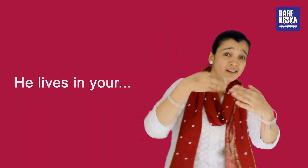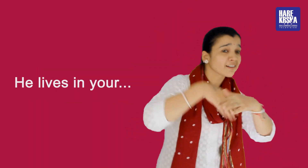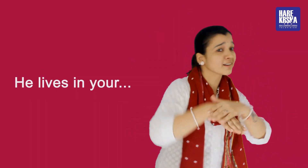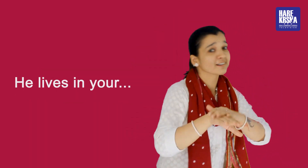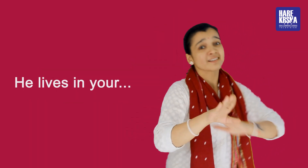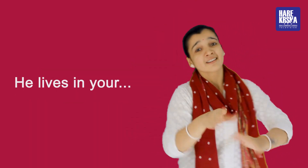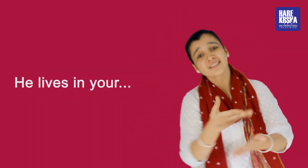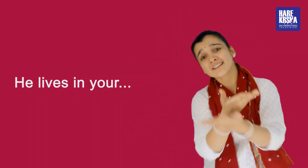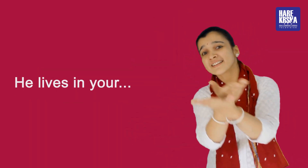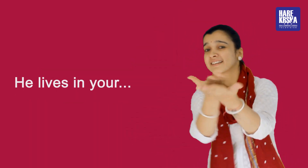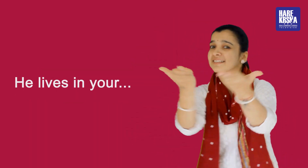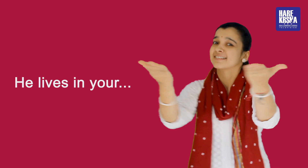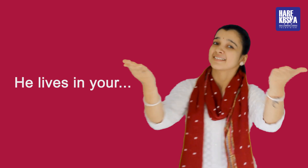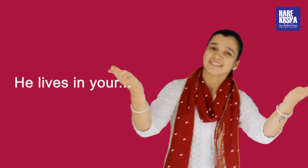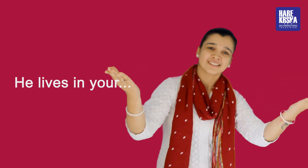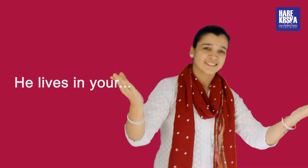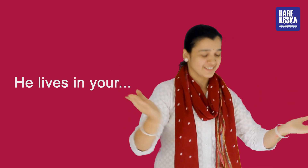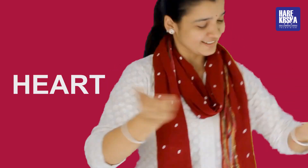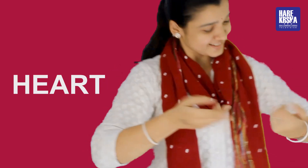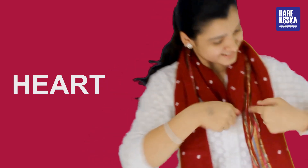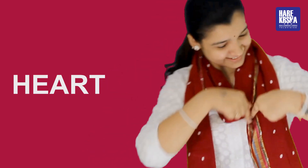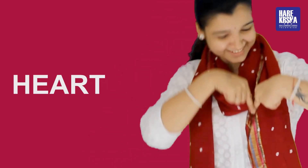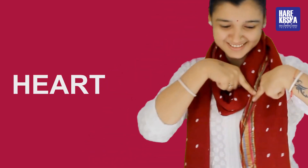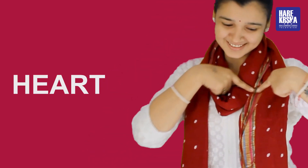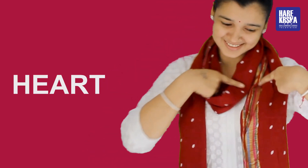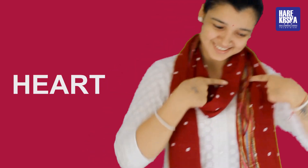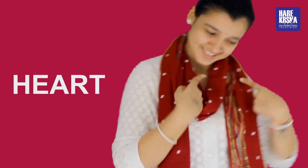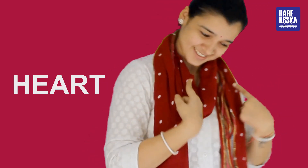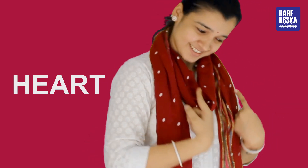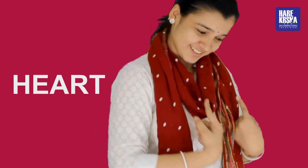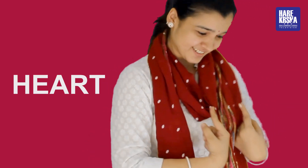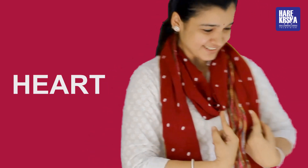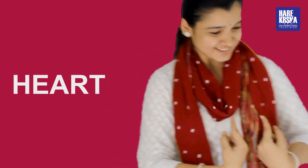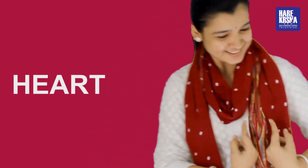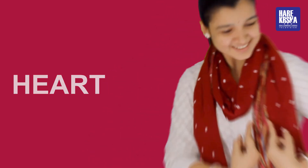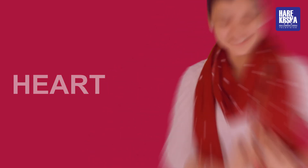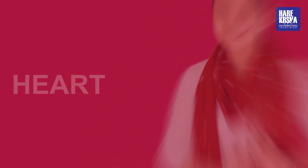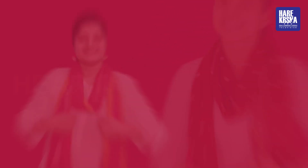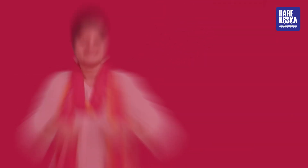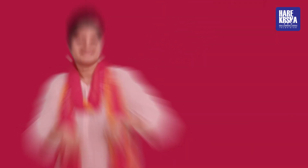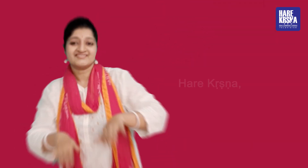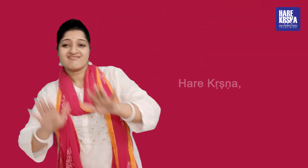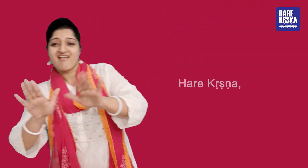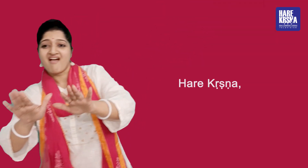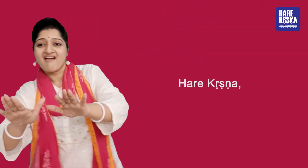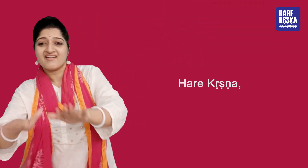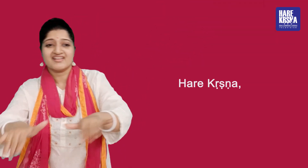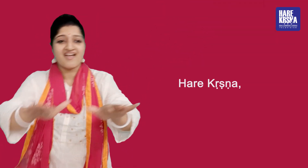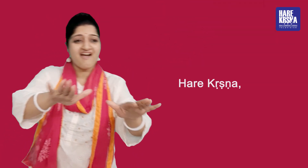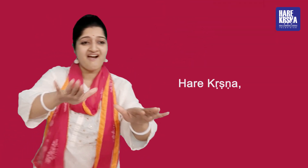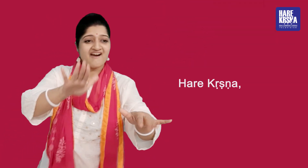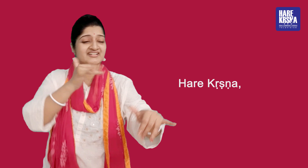your heart Hare Krishna